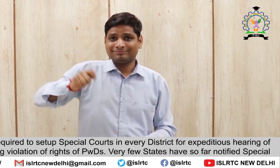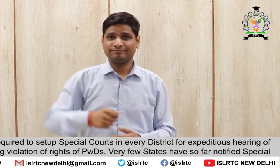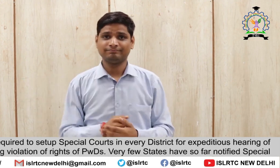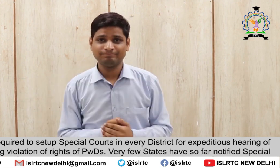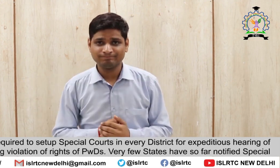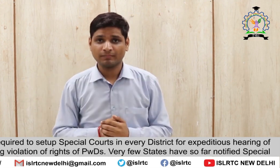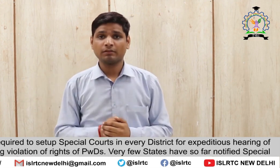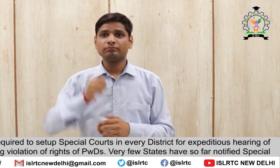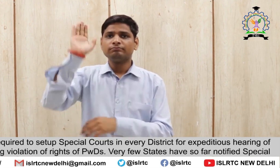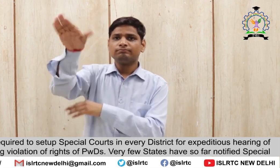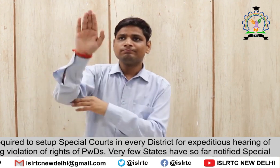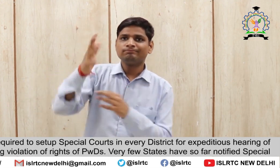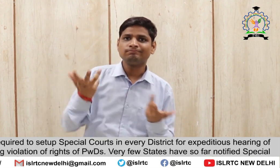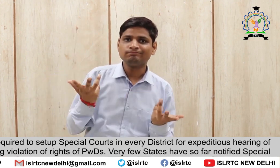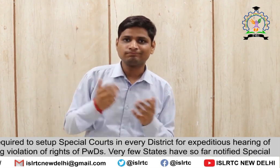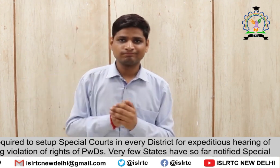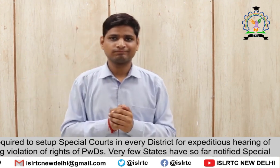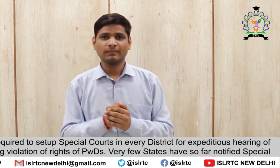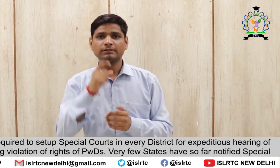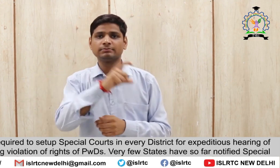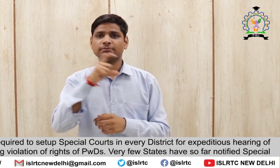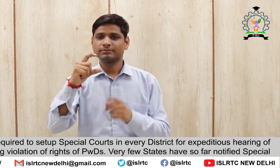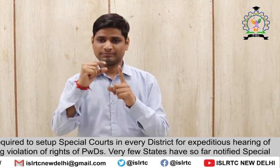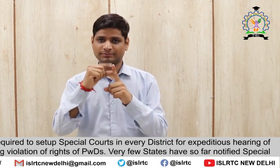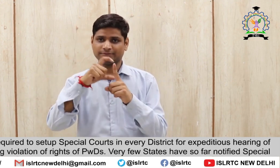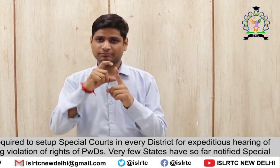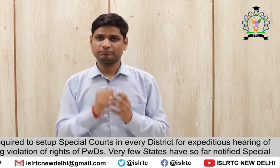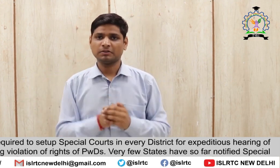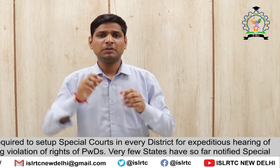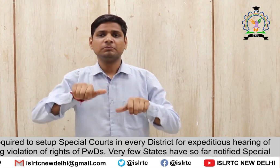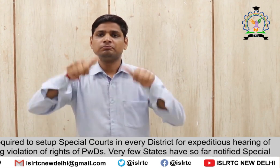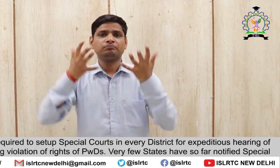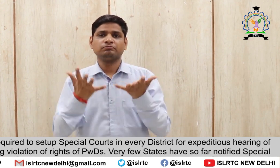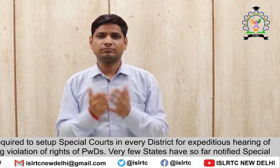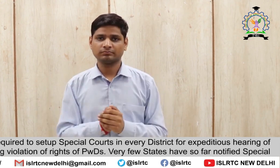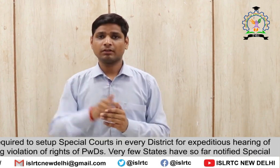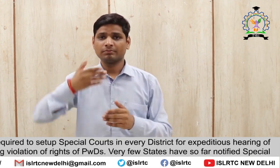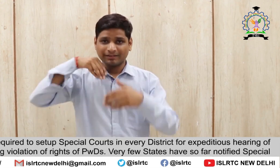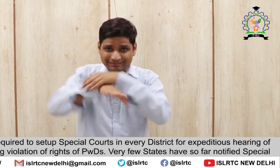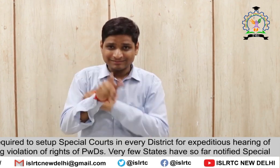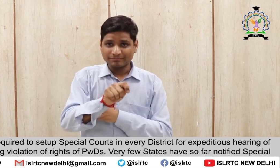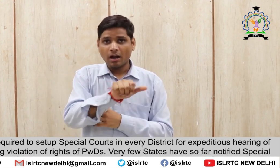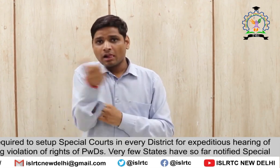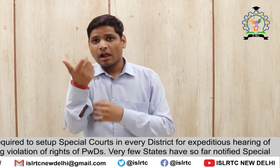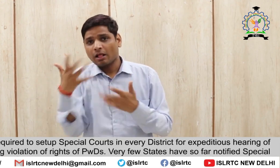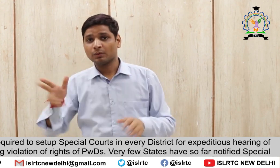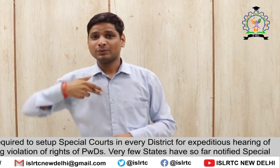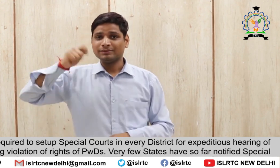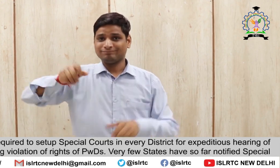to set up Special courts in every district For expeditious hearing Of cases Regarding